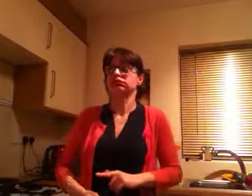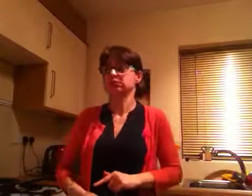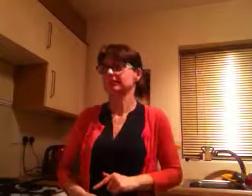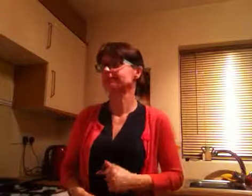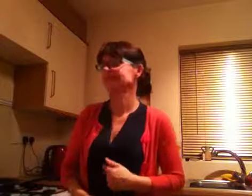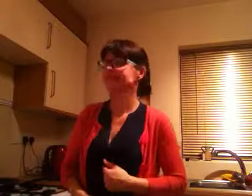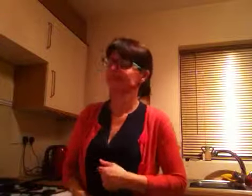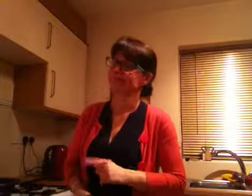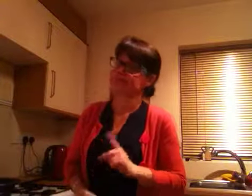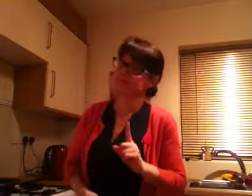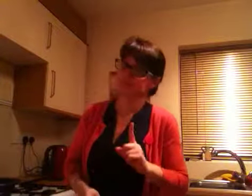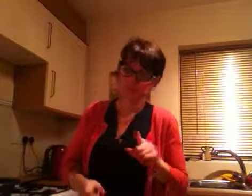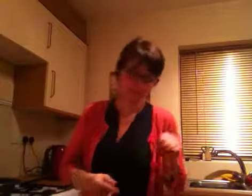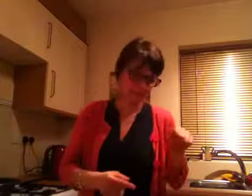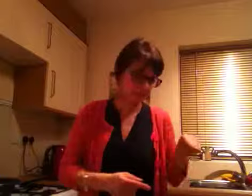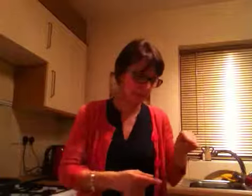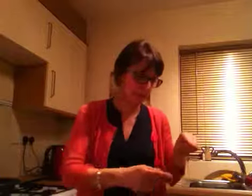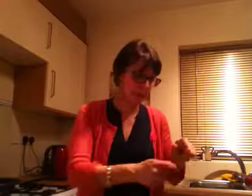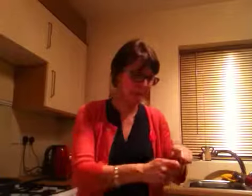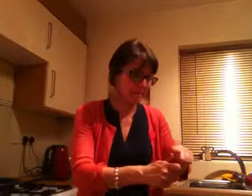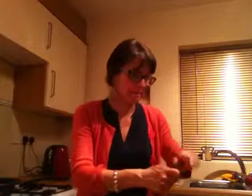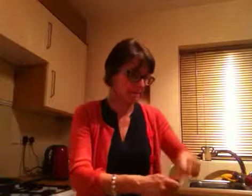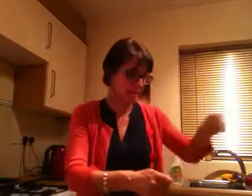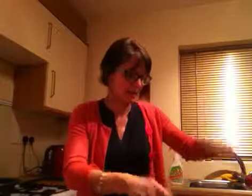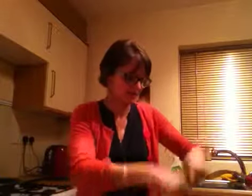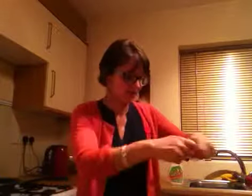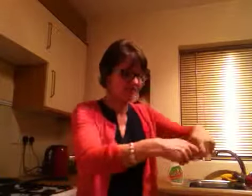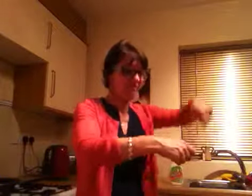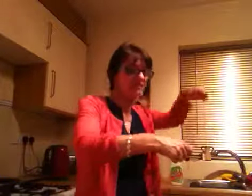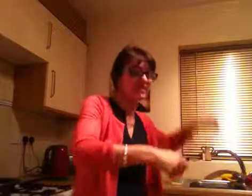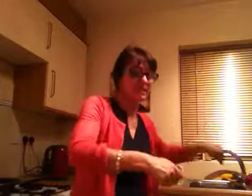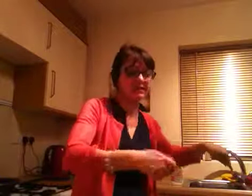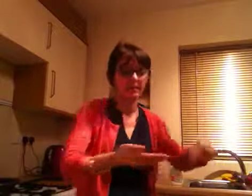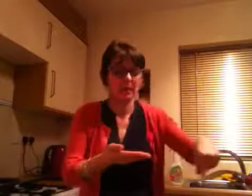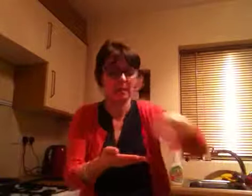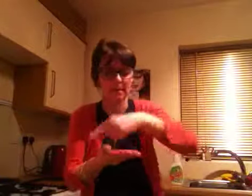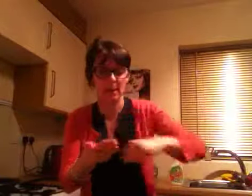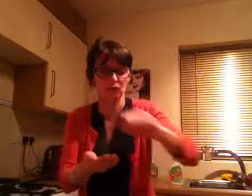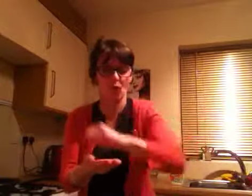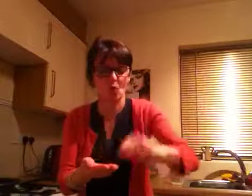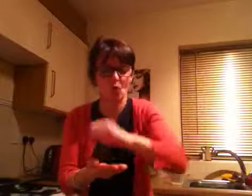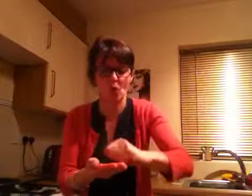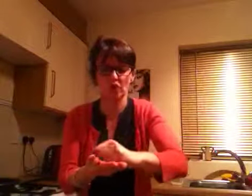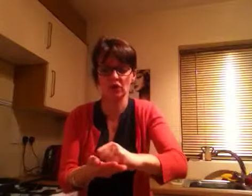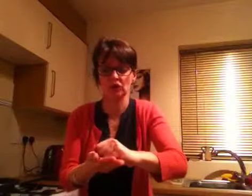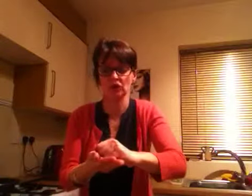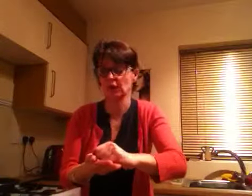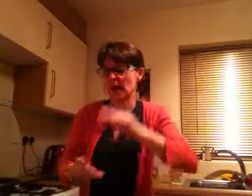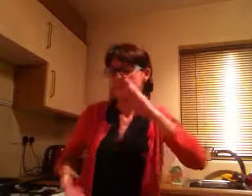I would empty the bin, do the washing up, and wipe around the bathroom, ready for her arrival.